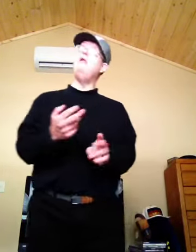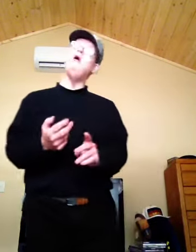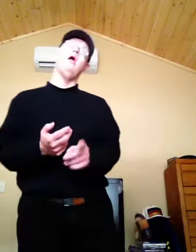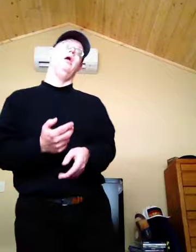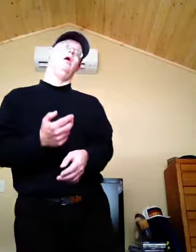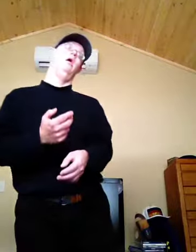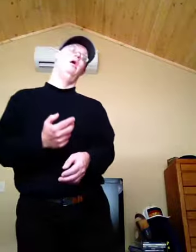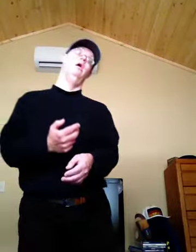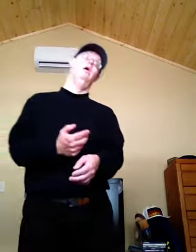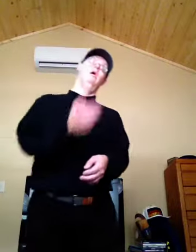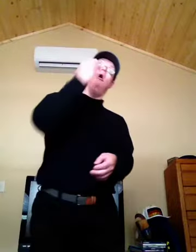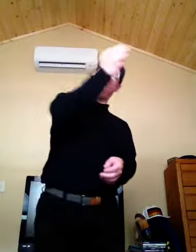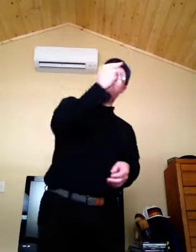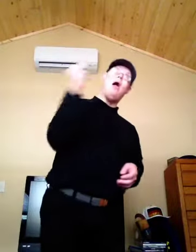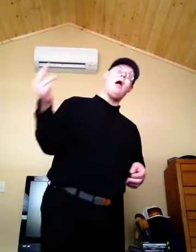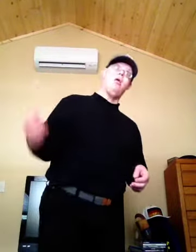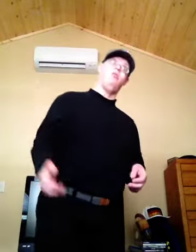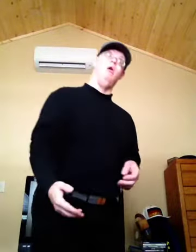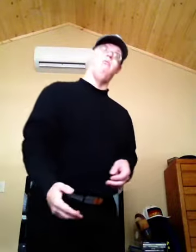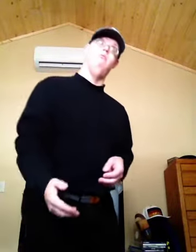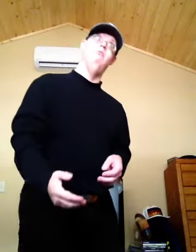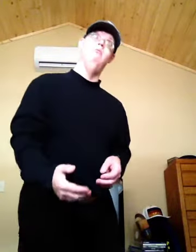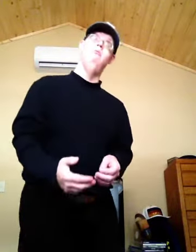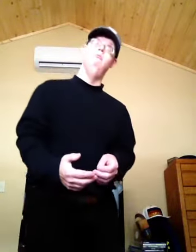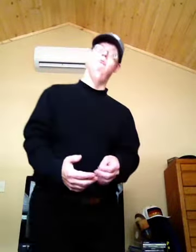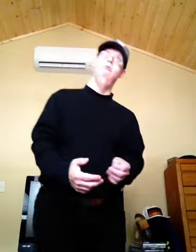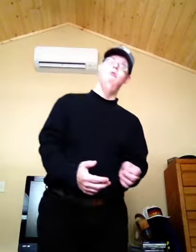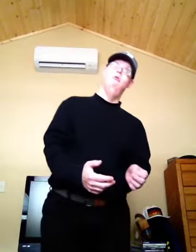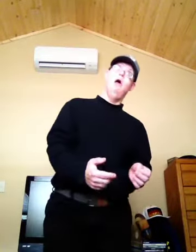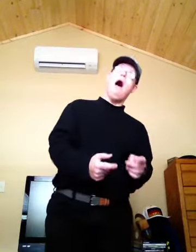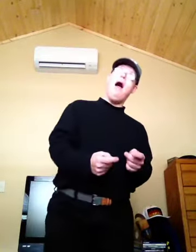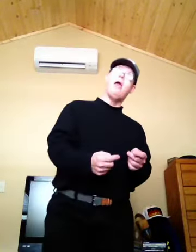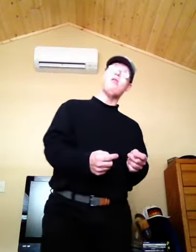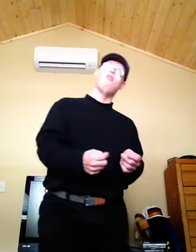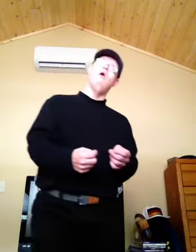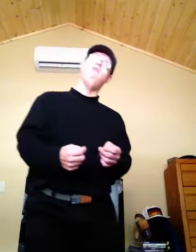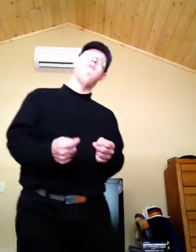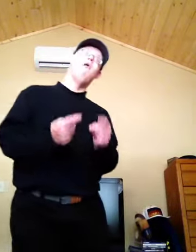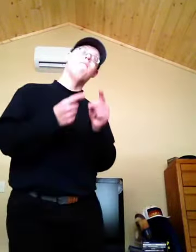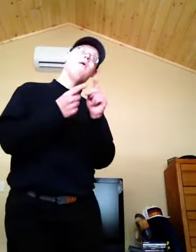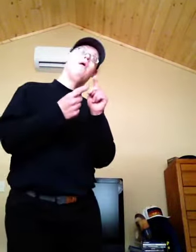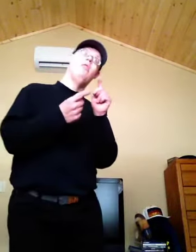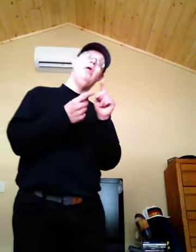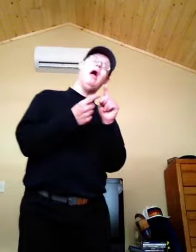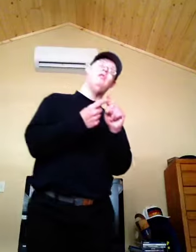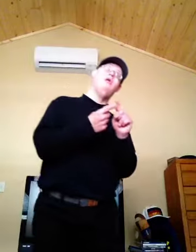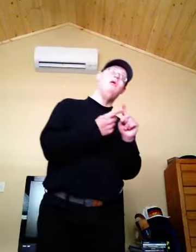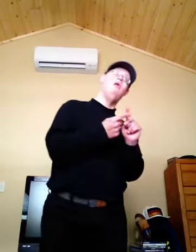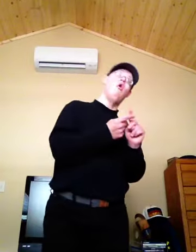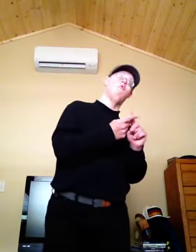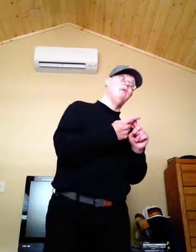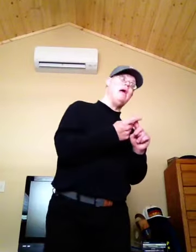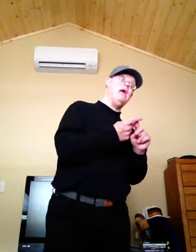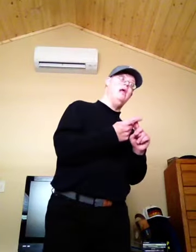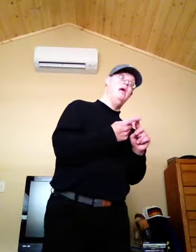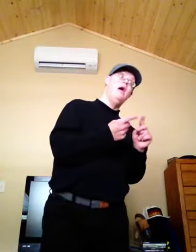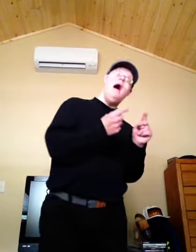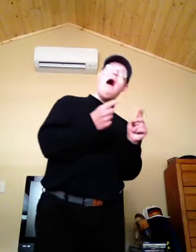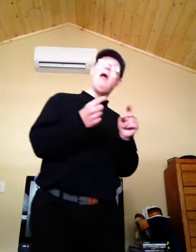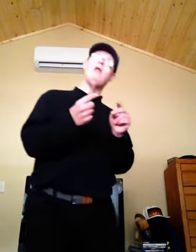night. All hockey stuff. I get stuff from the Ontario Lane. I get